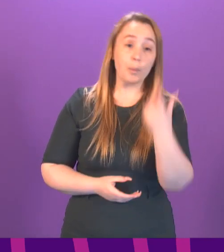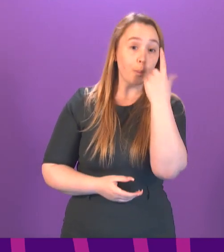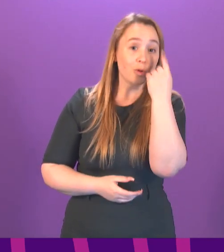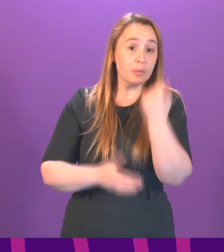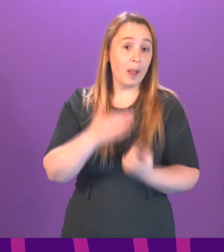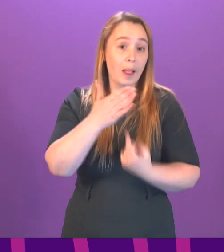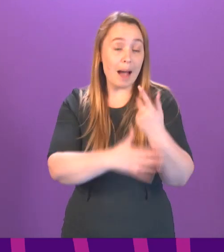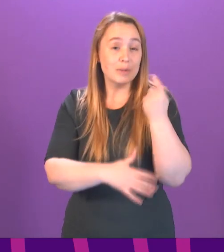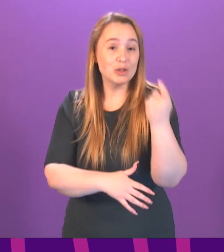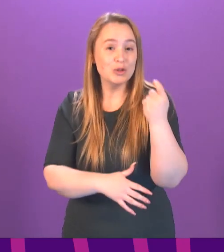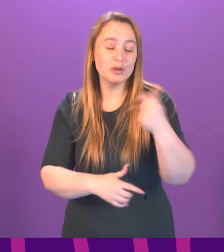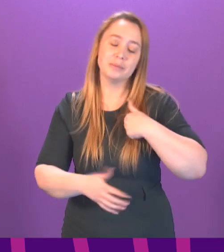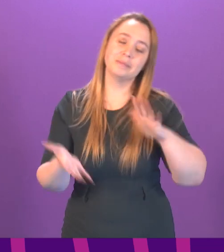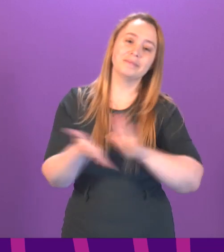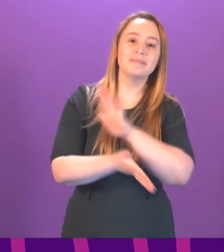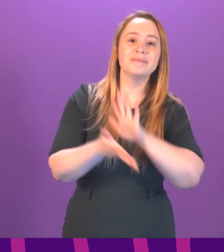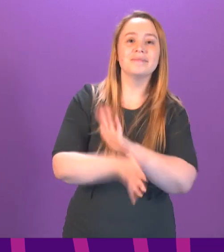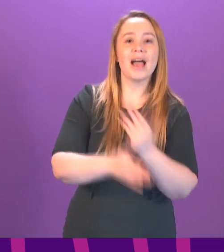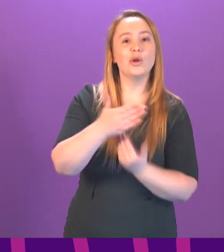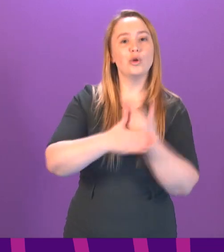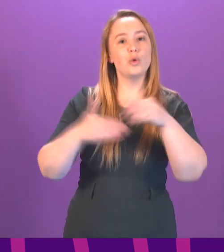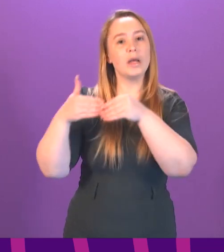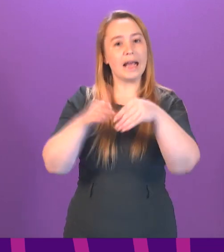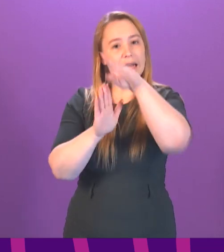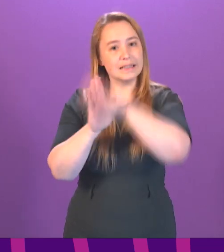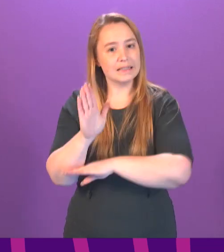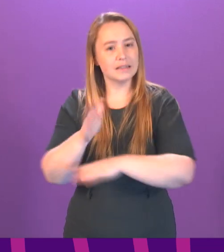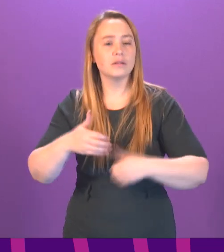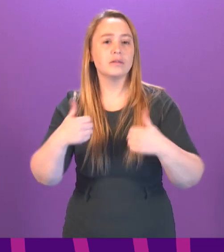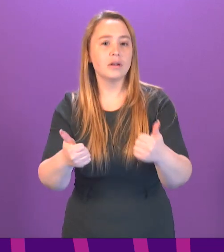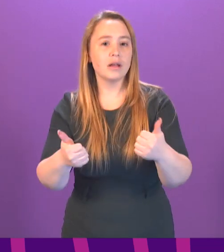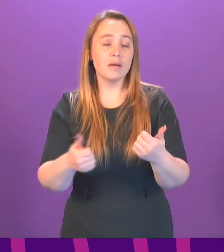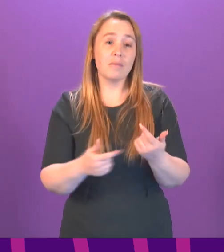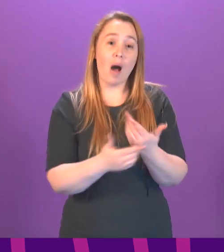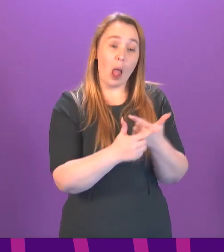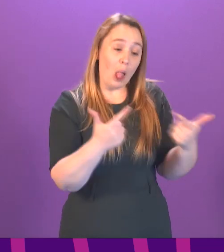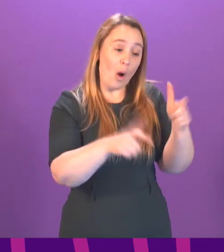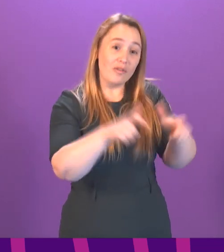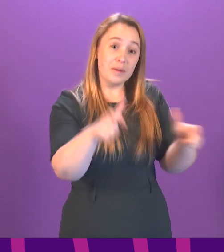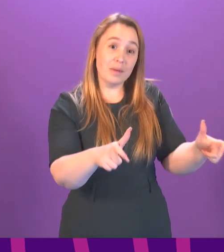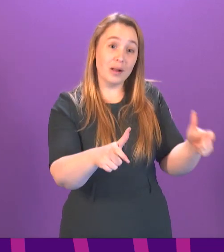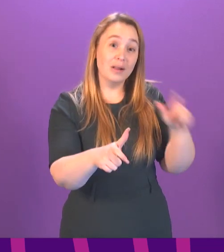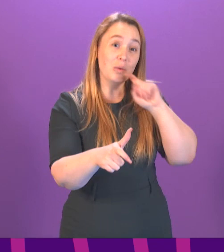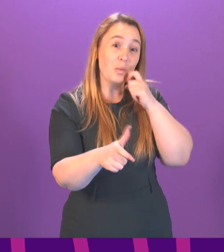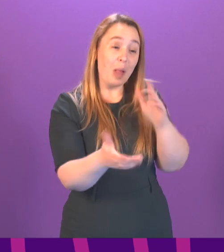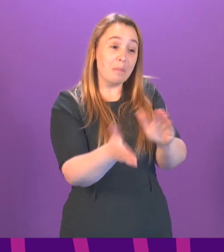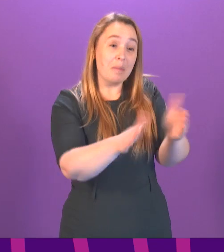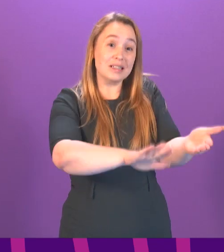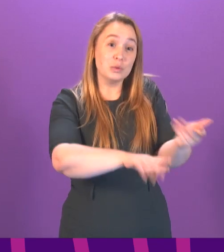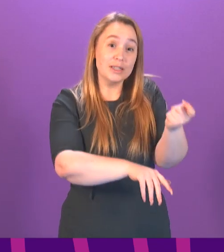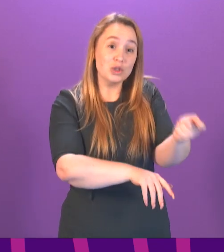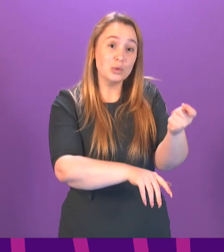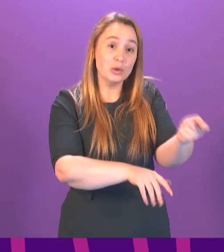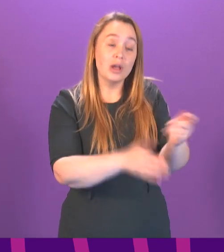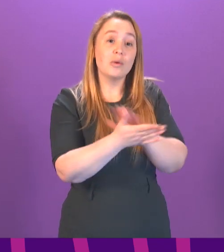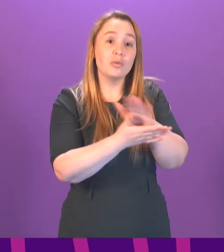also pleased that there will be new guidance. But considering many of them don't have much time left, every single day does count.